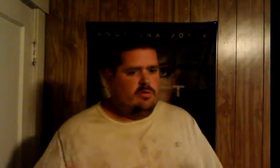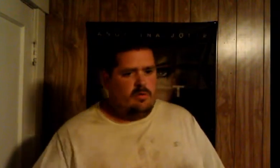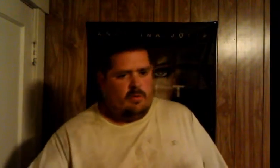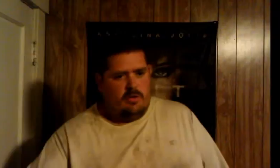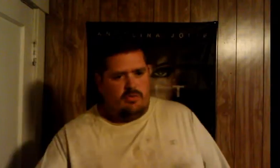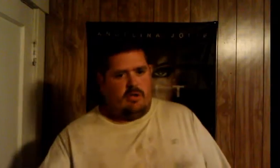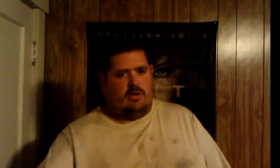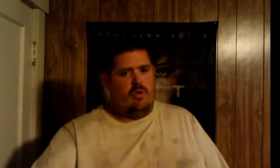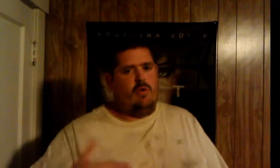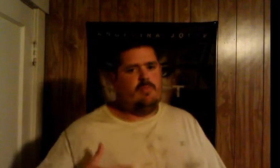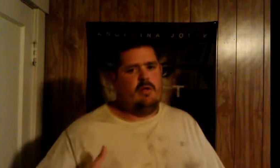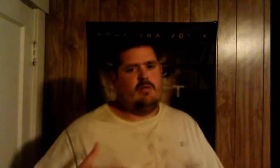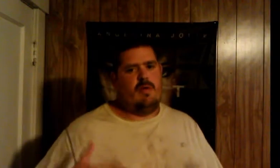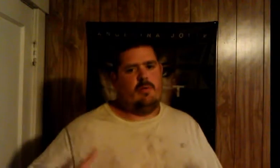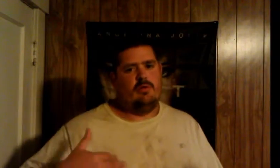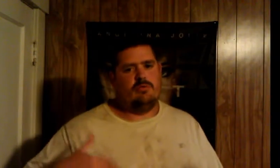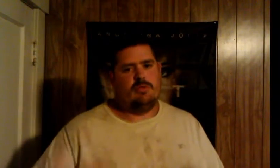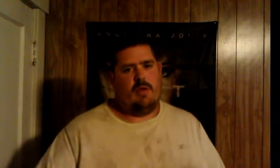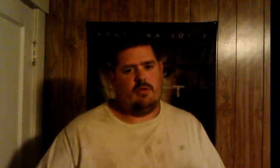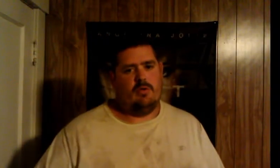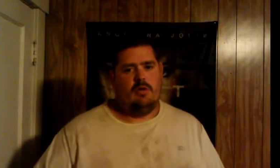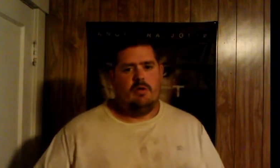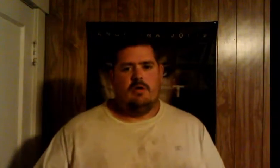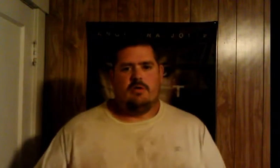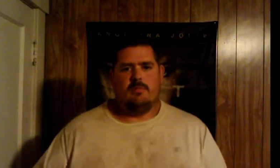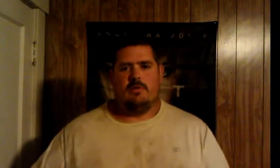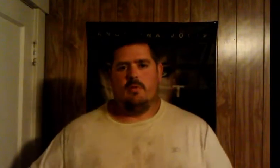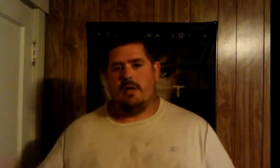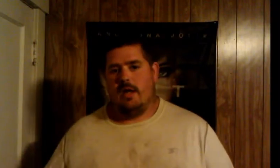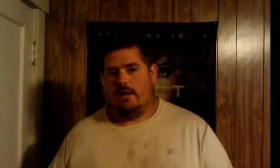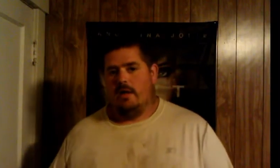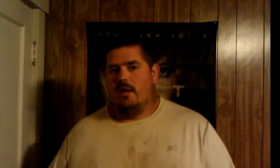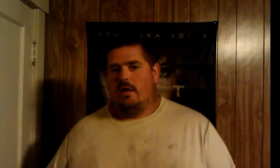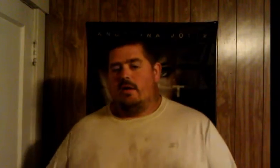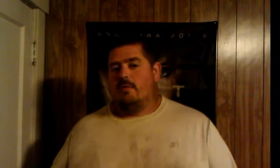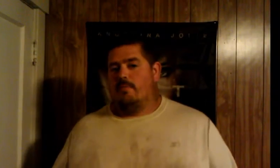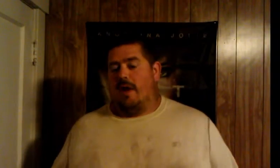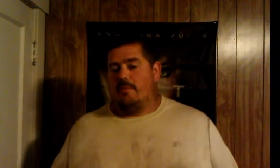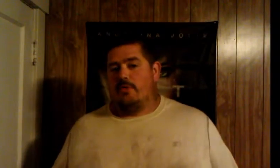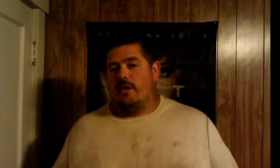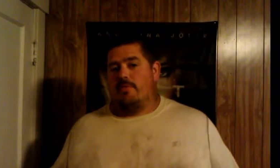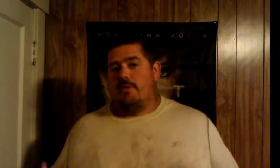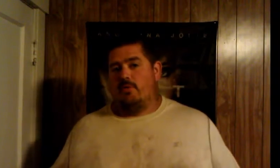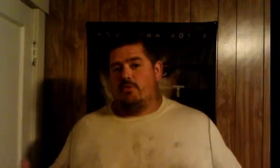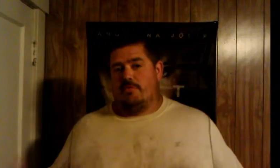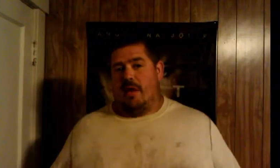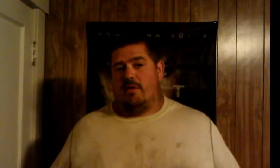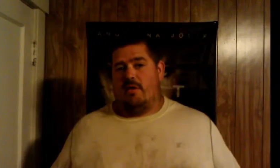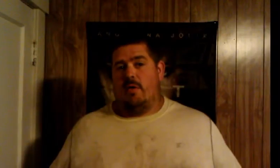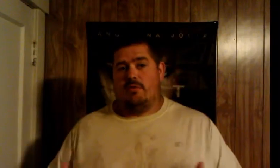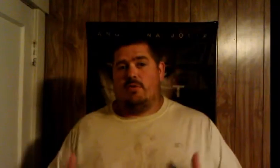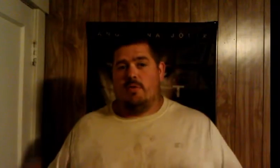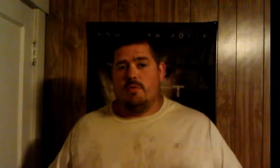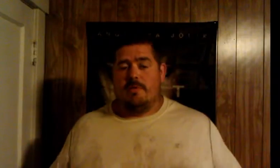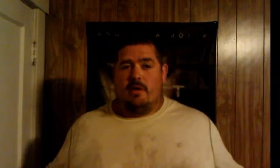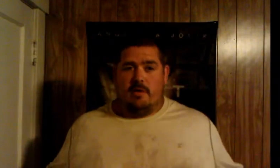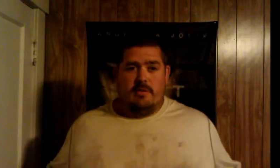you have to actually you know do something directly towards me to make me lose respect or something to a kid